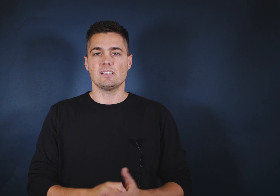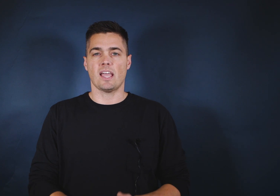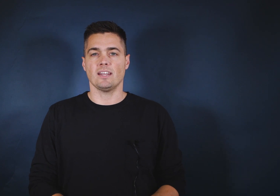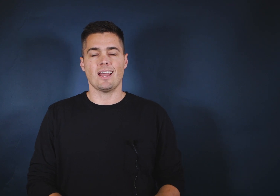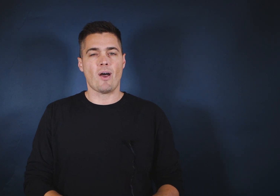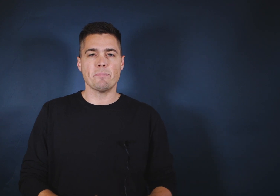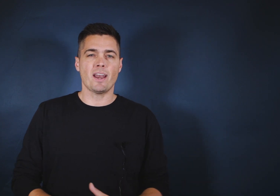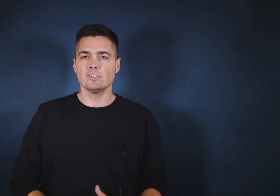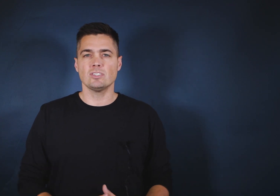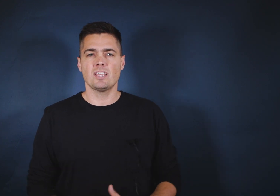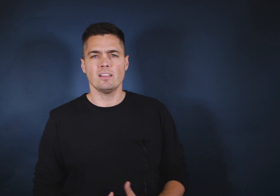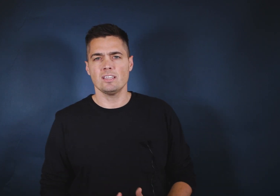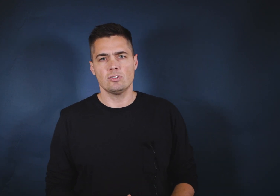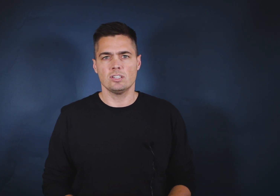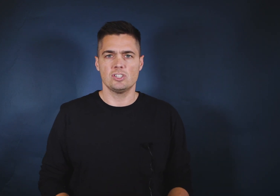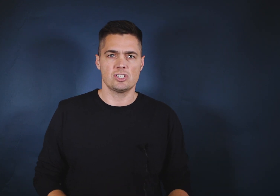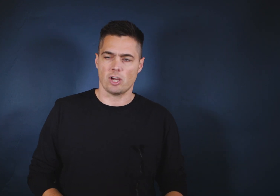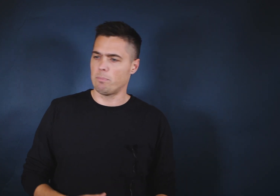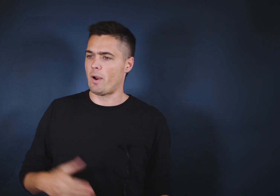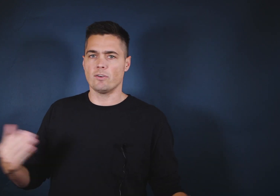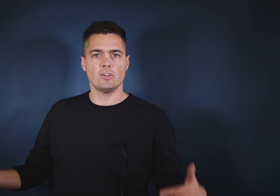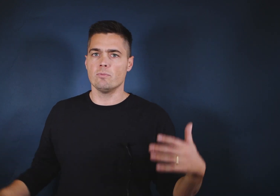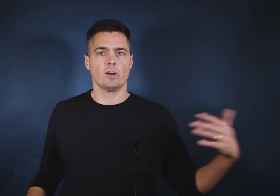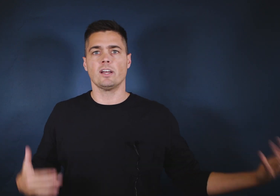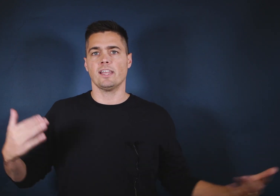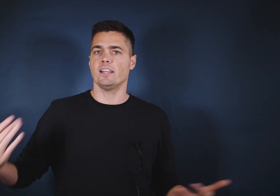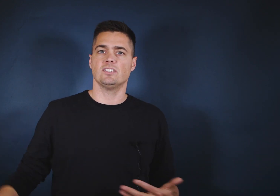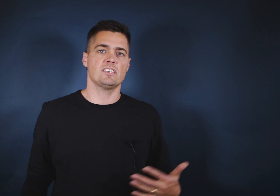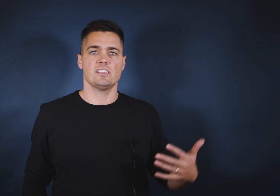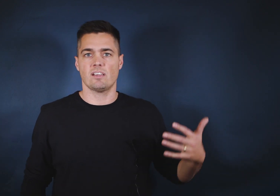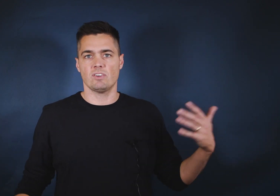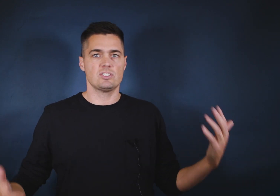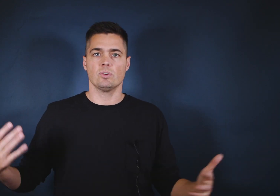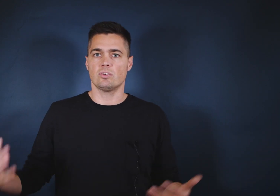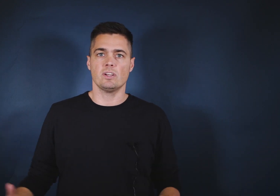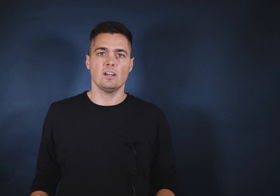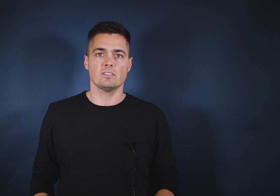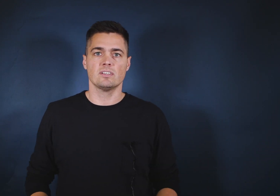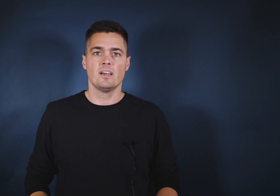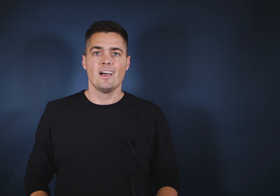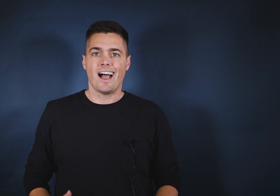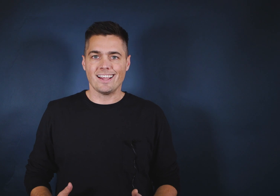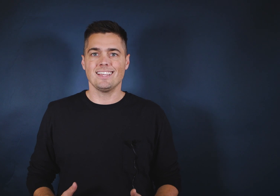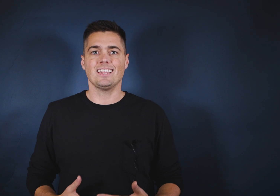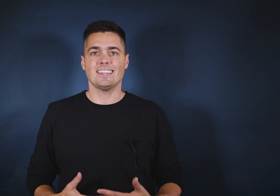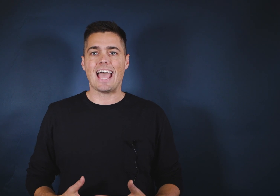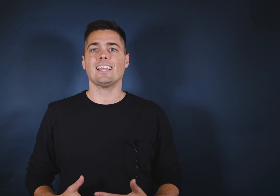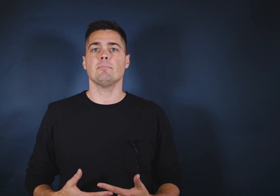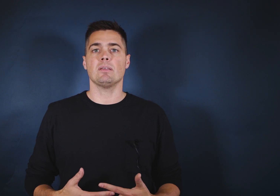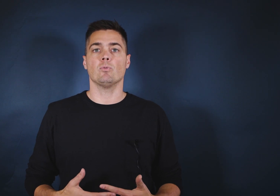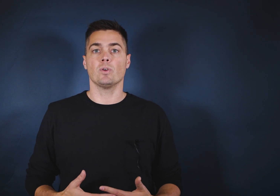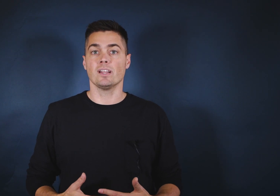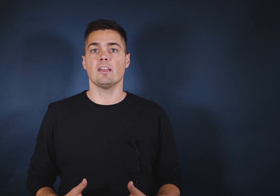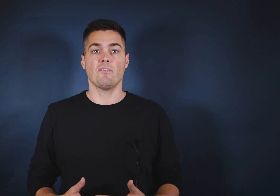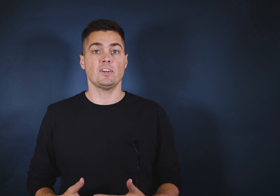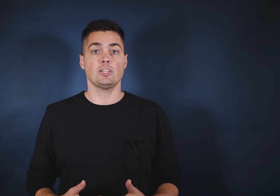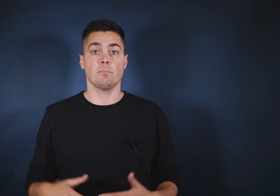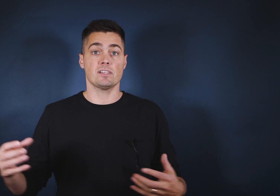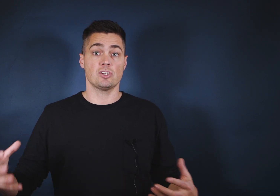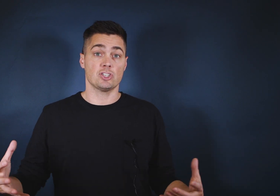stagnant. Now, I'm not also telling you to just jump around to new marketing agencies every two or three years. I think that that can be really inefficient because you're